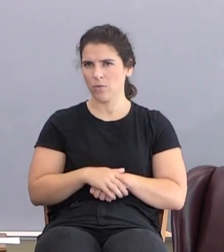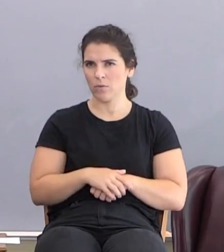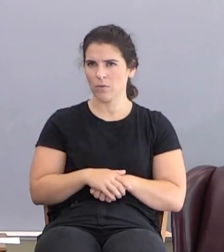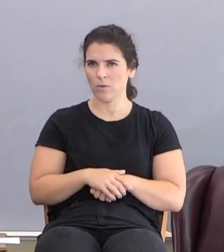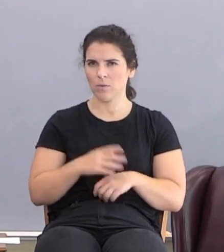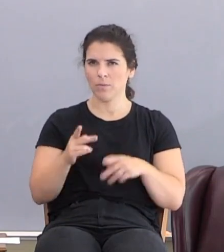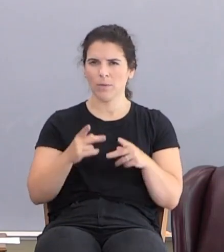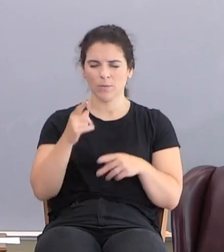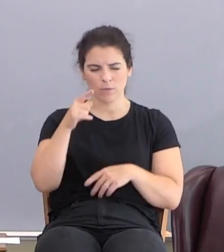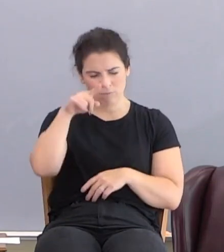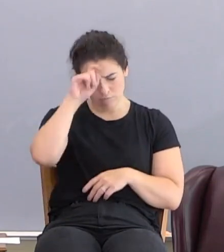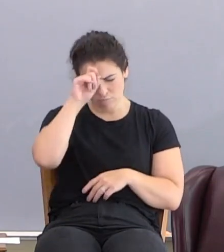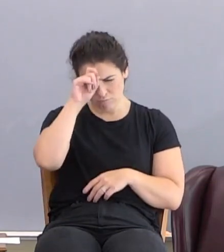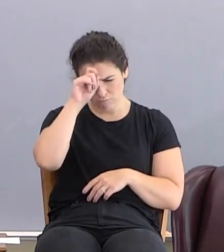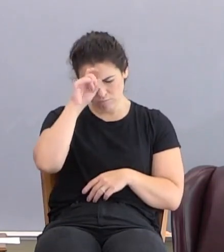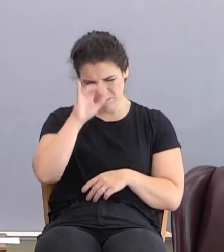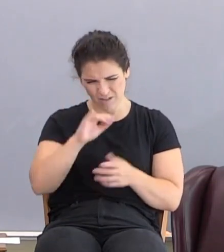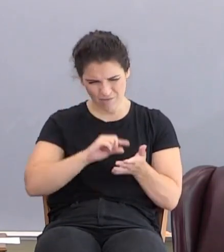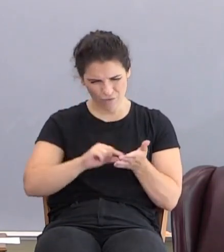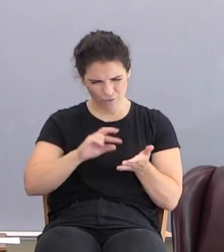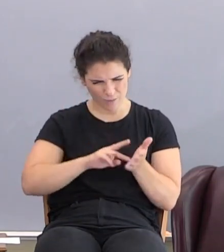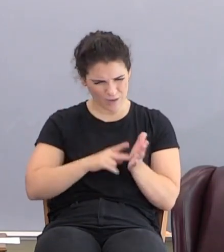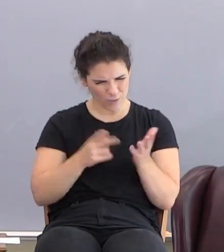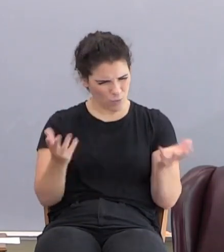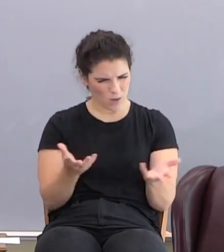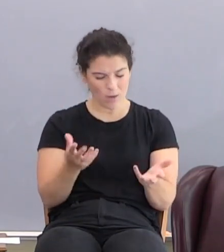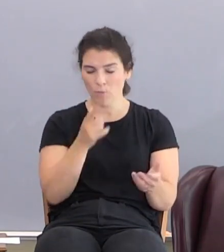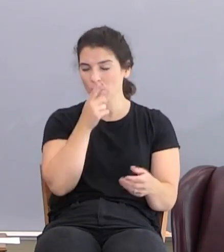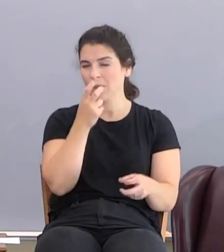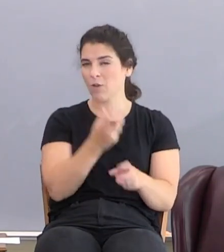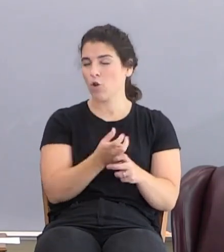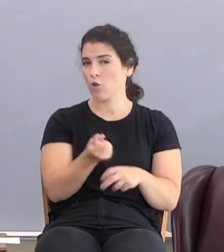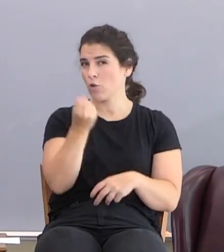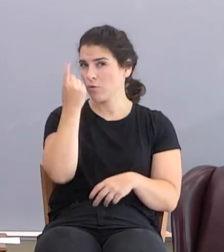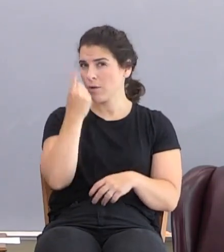People puzzle over that verse. But really, that's not that hard to get.